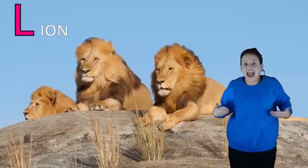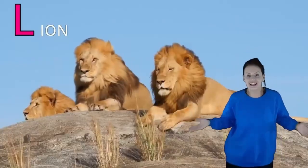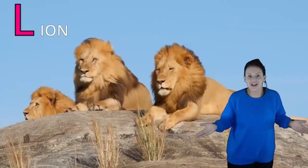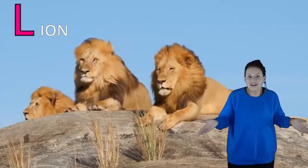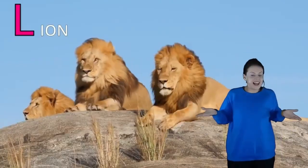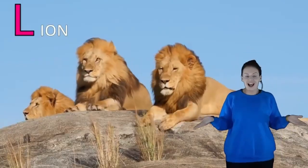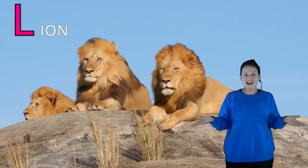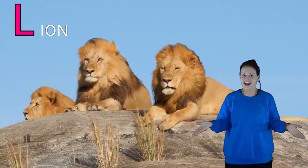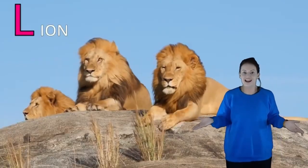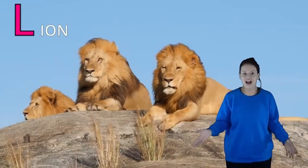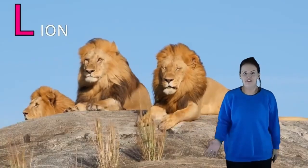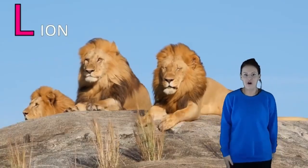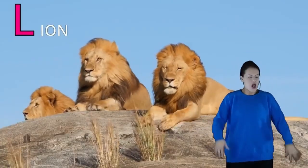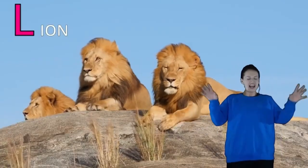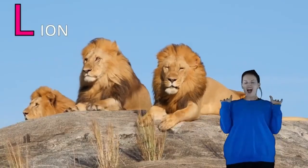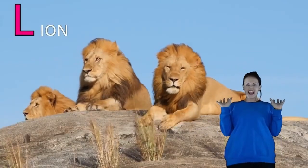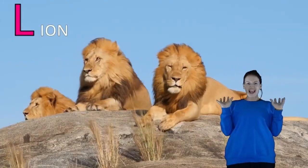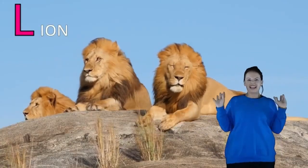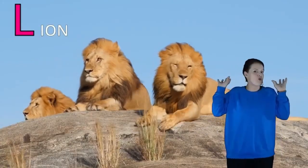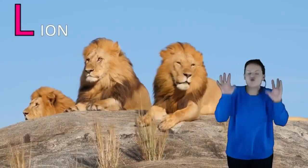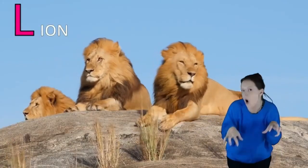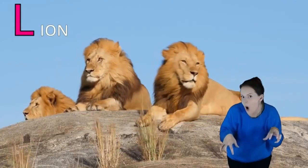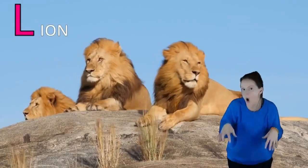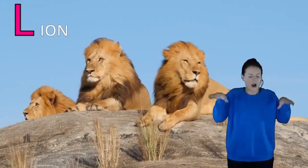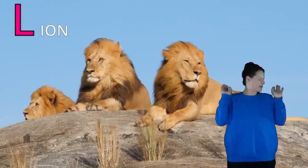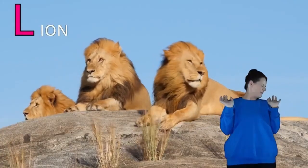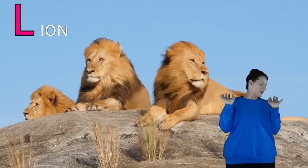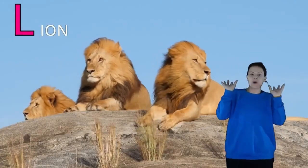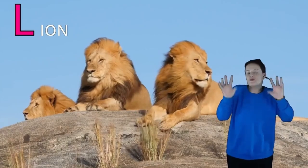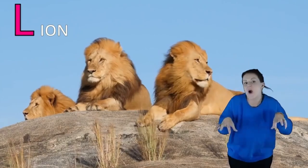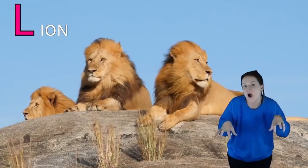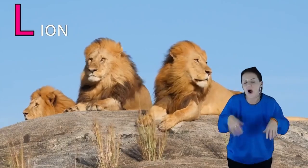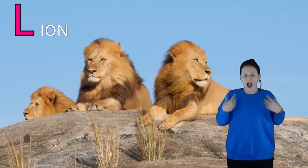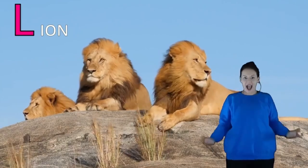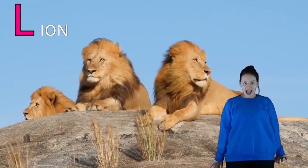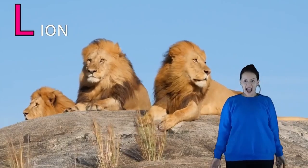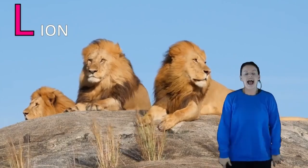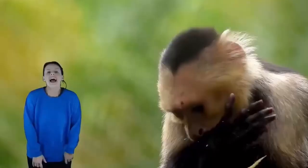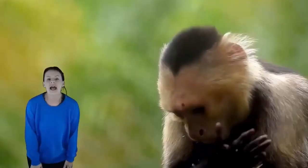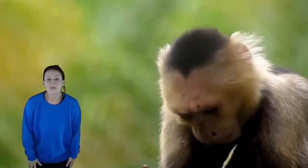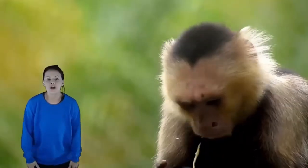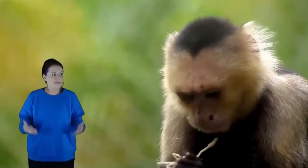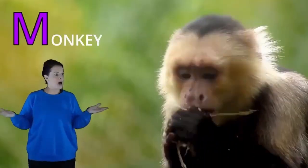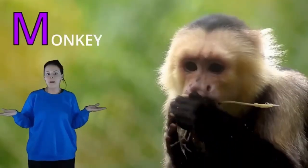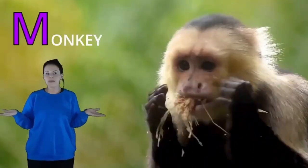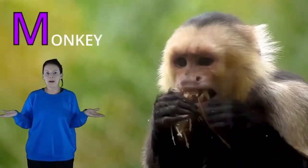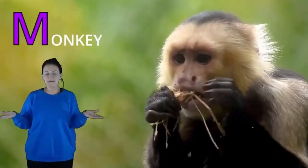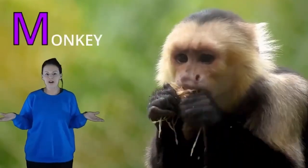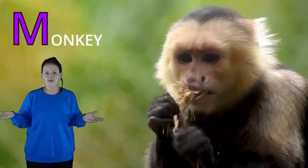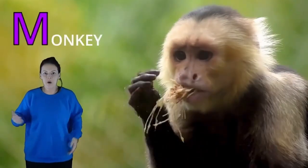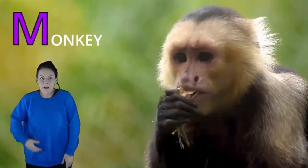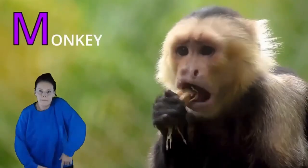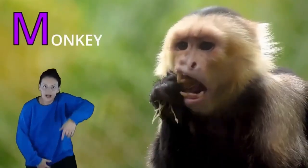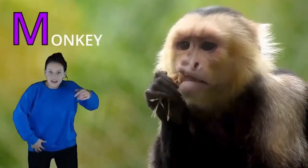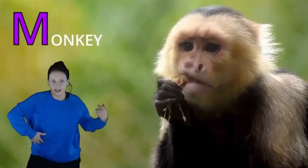L goes L-L-L for lion R-R-R-R M goes M-M